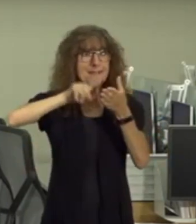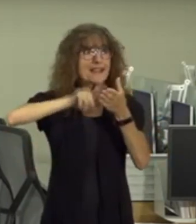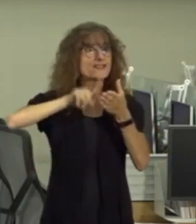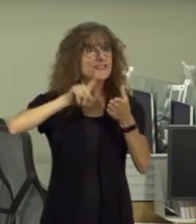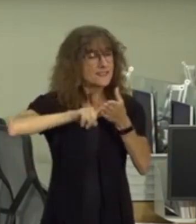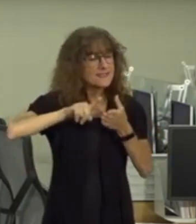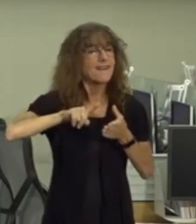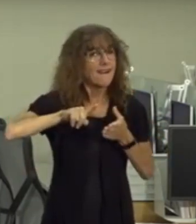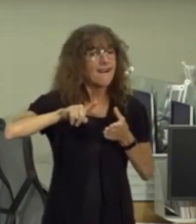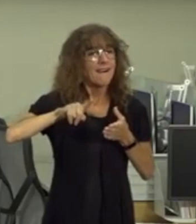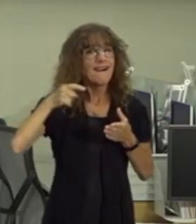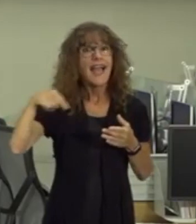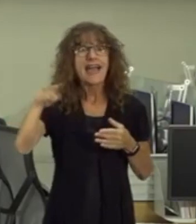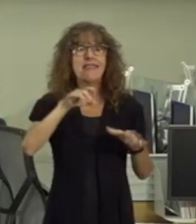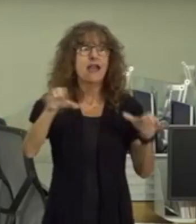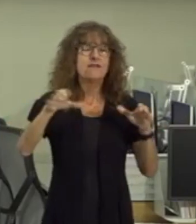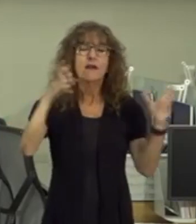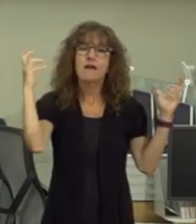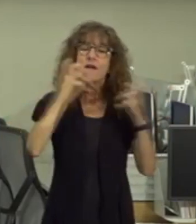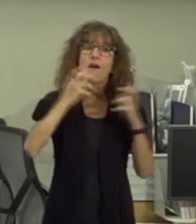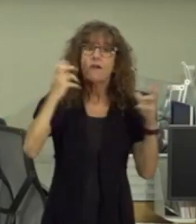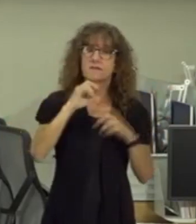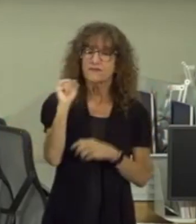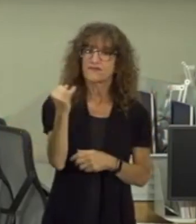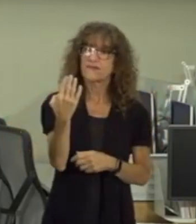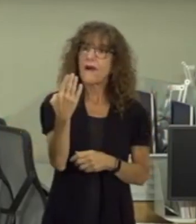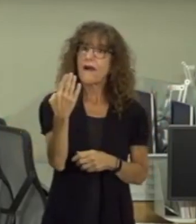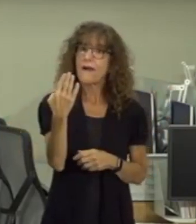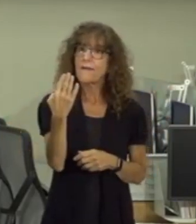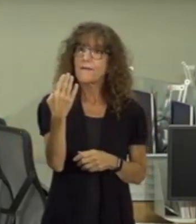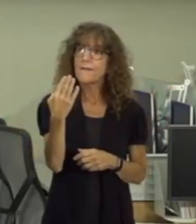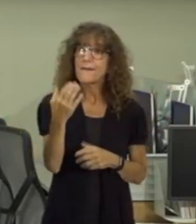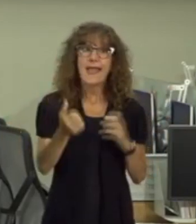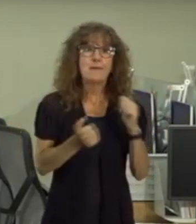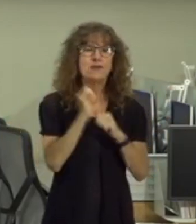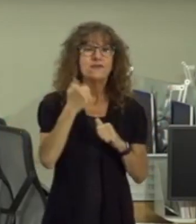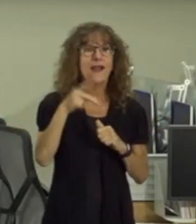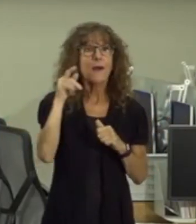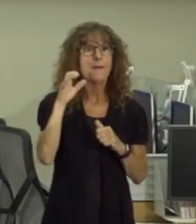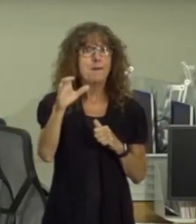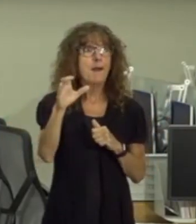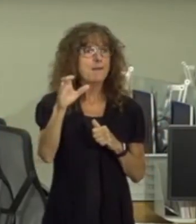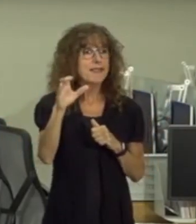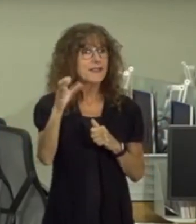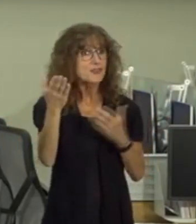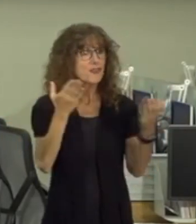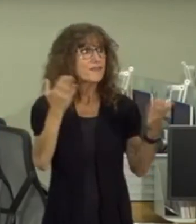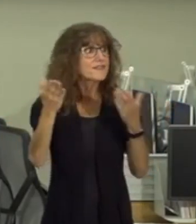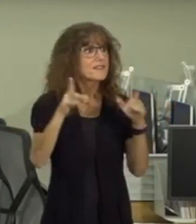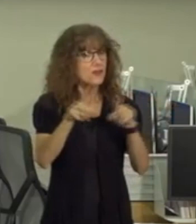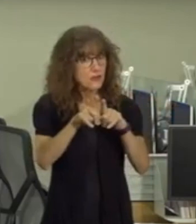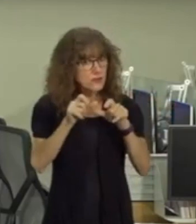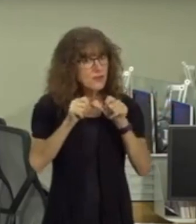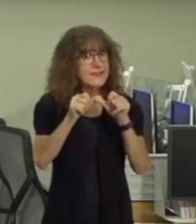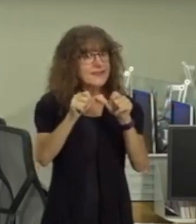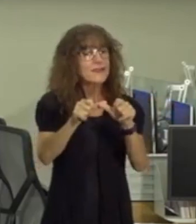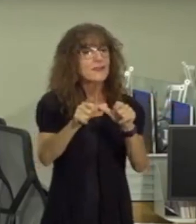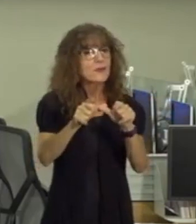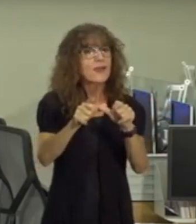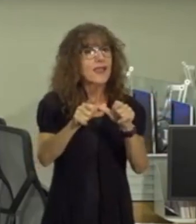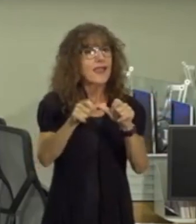circumstances and they have done a tremendous job and most of our public facing services are also continuing remotely